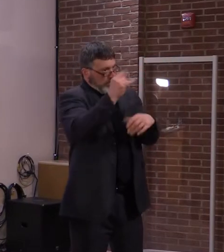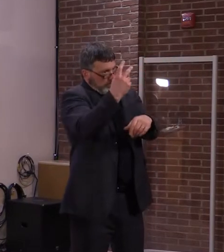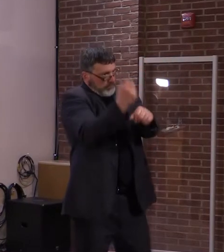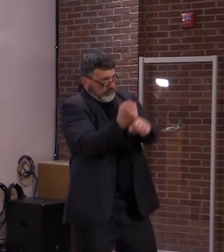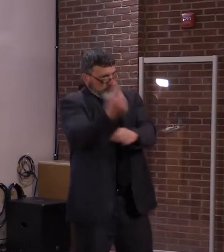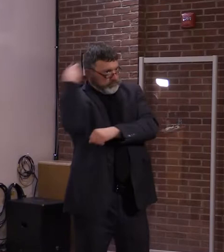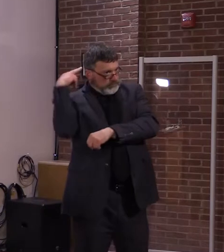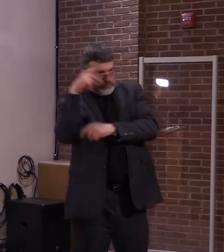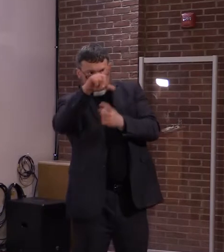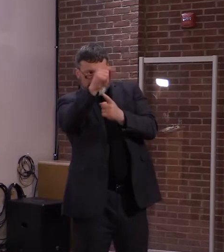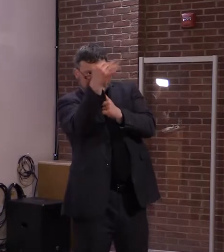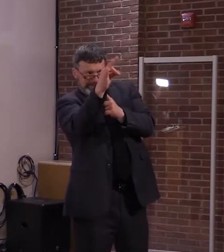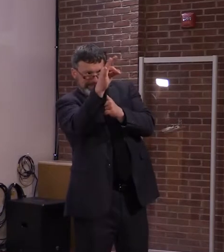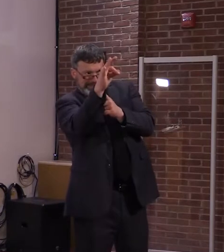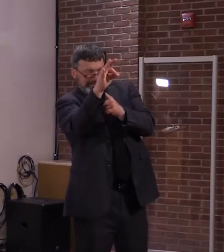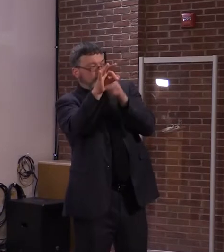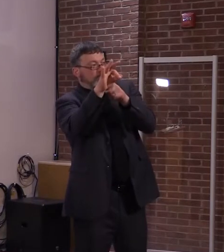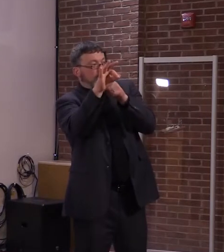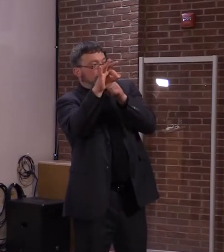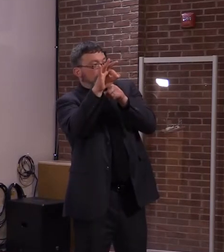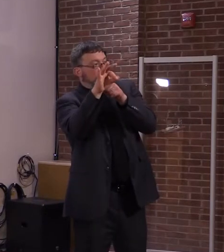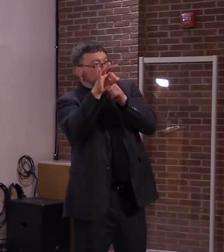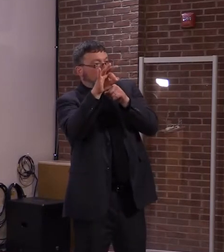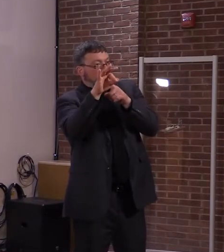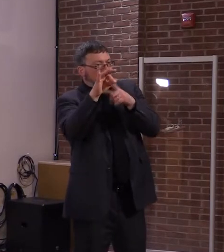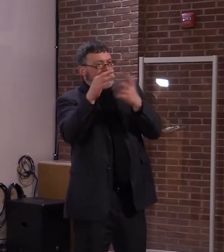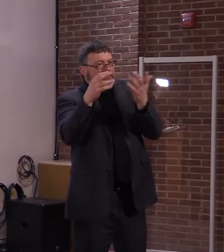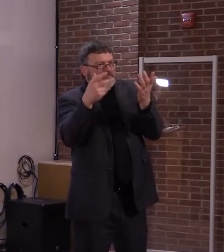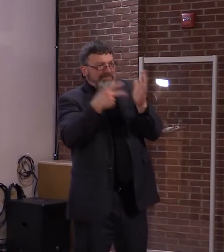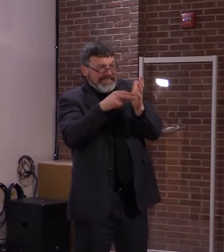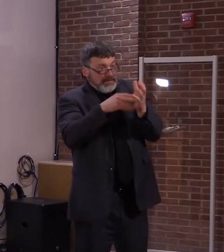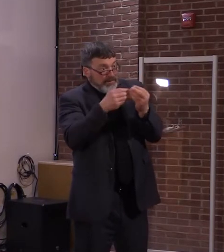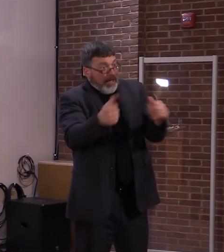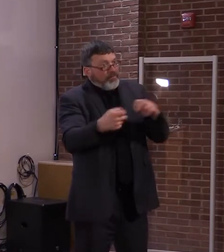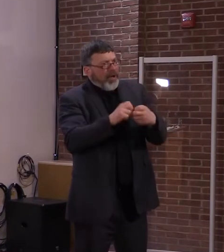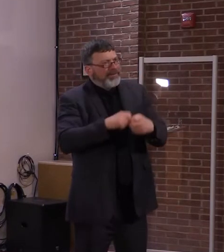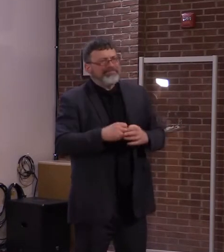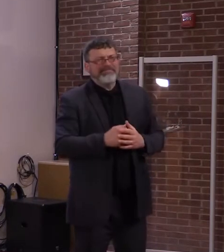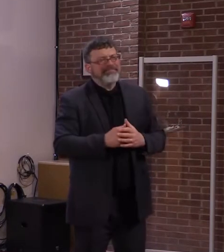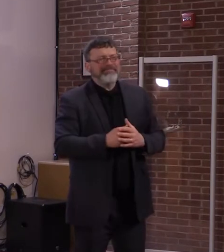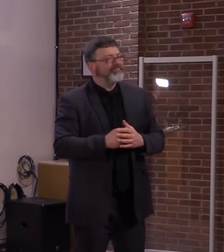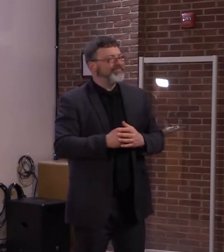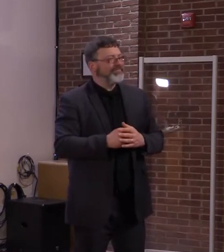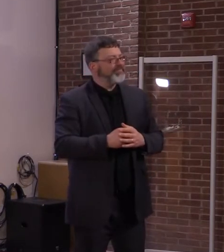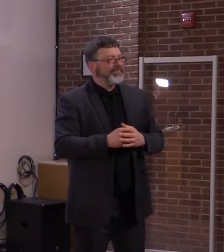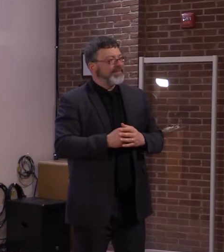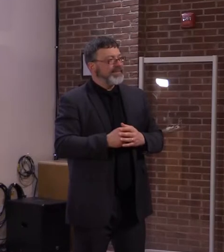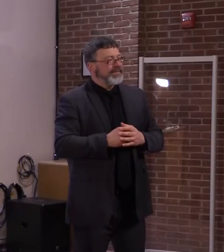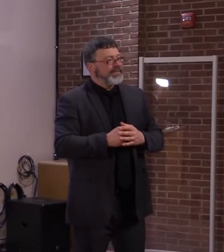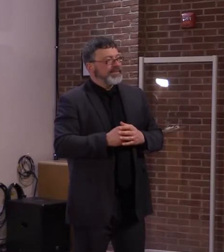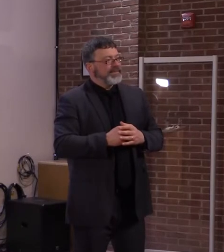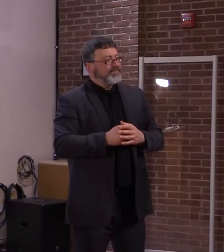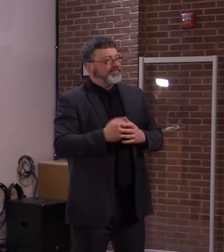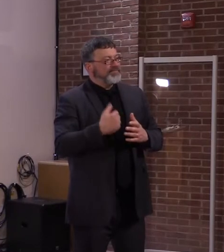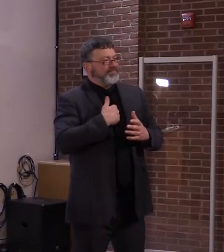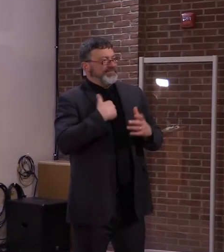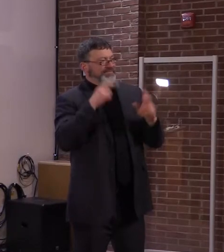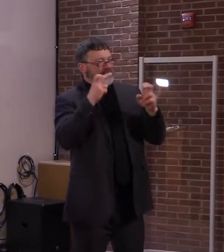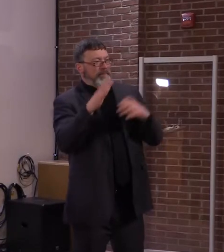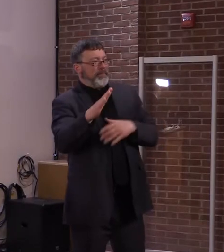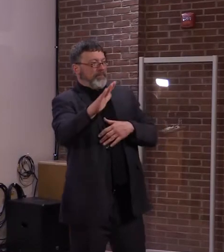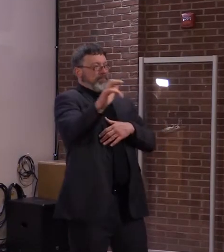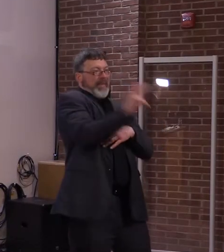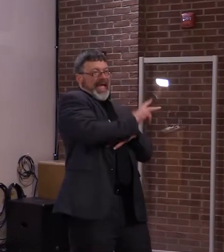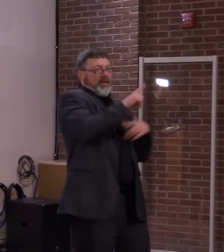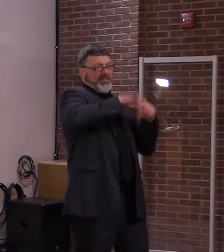measures in place. We need to focus on the future in order to work our way out of the position we find ourselves in. We didn't get into this overnight. We're not